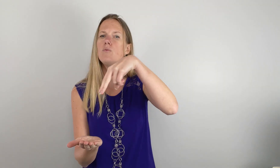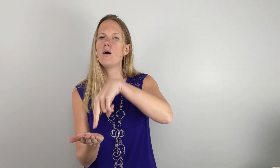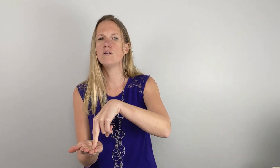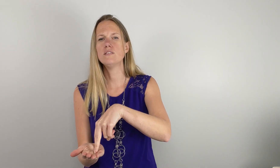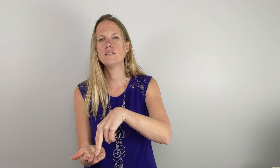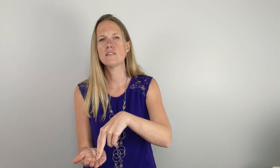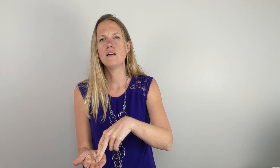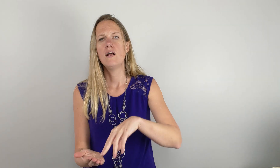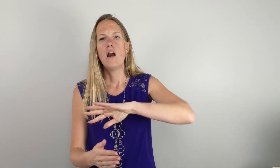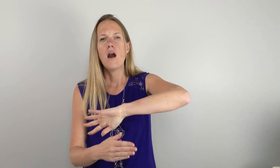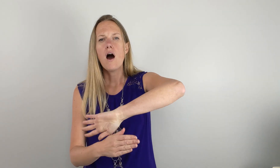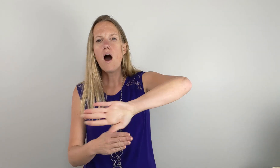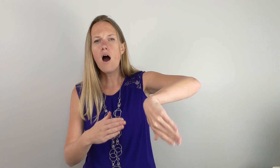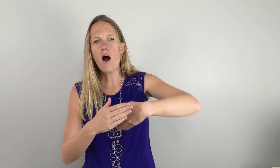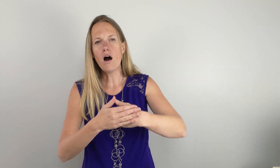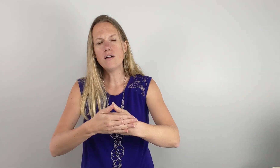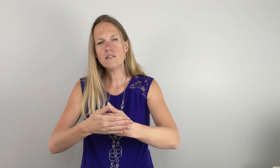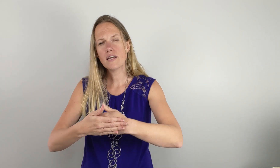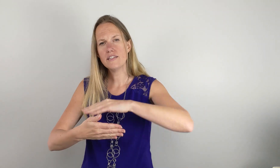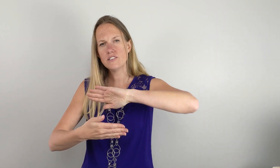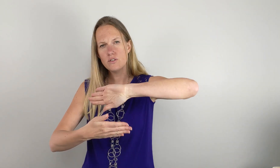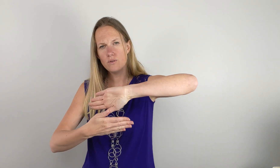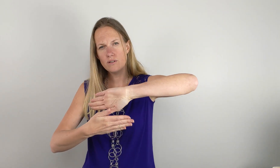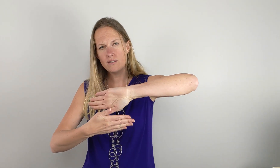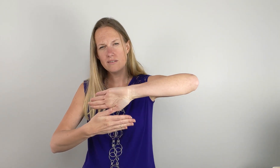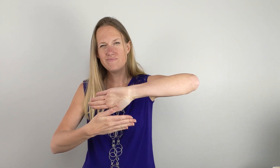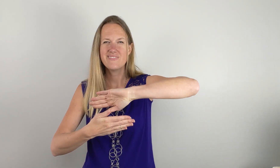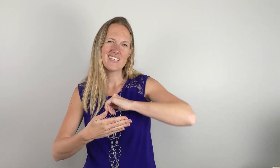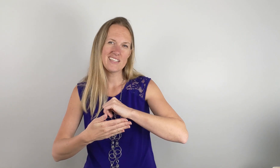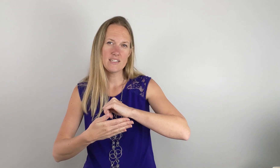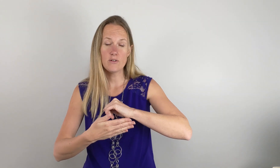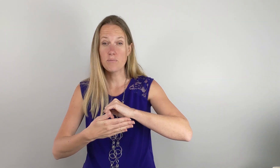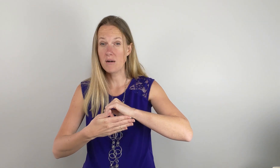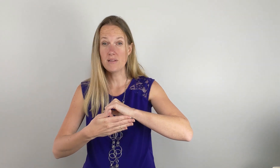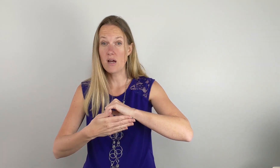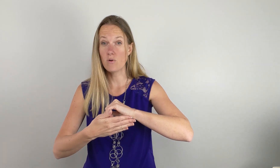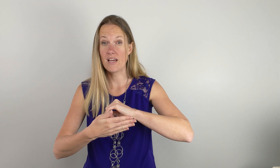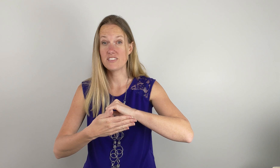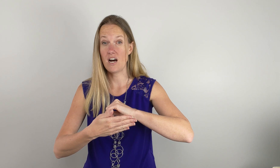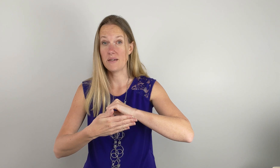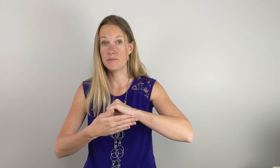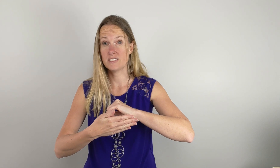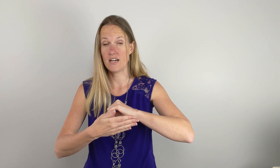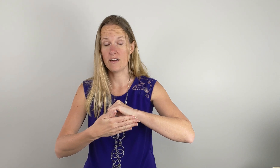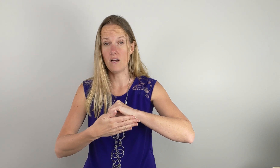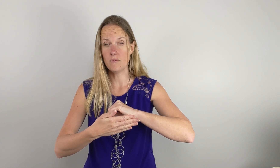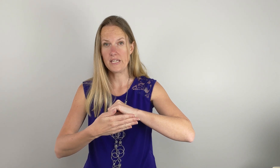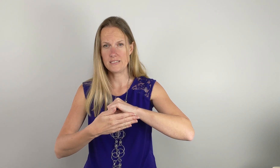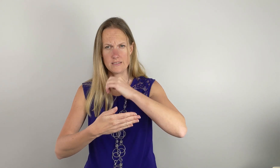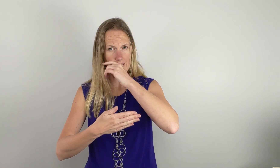rose. All. Okay so you know what probably I won't have time to sign all because there's